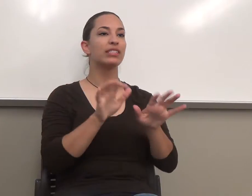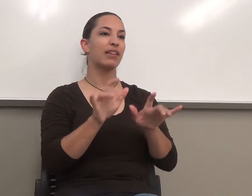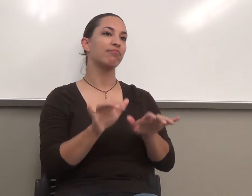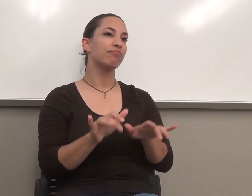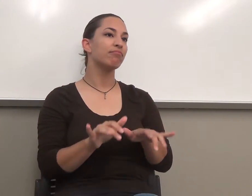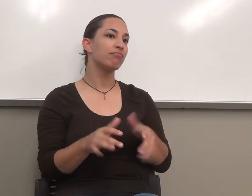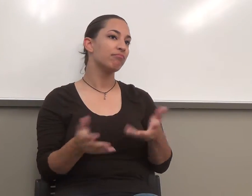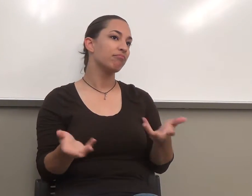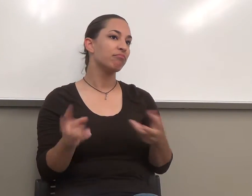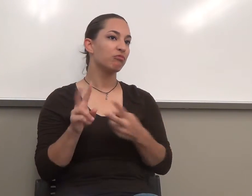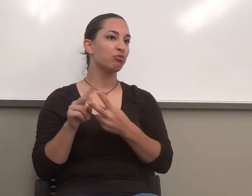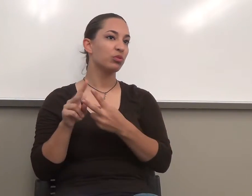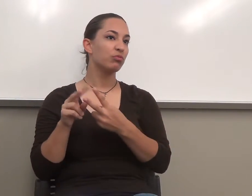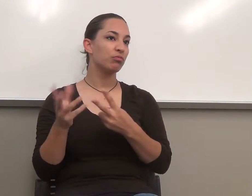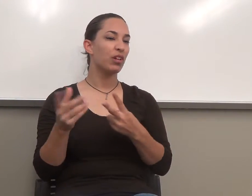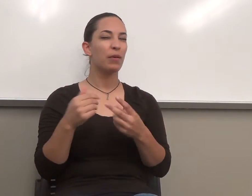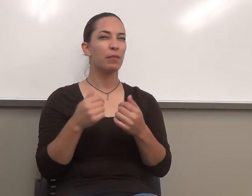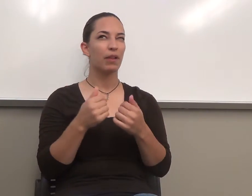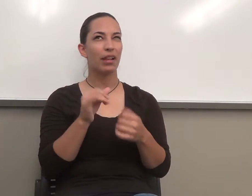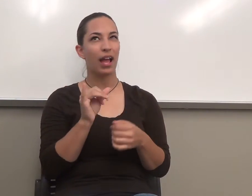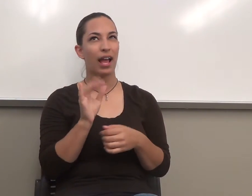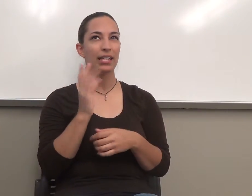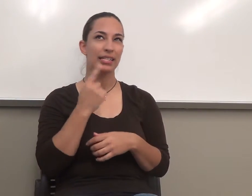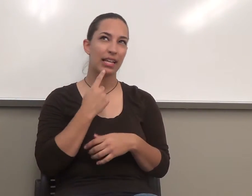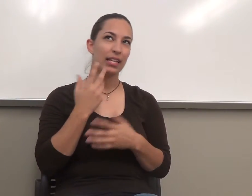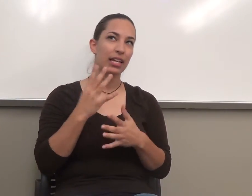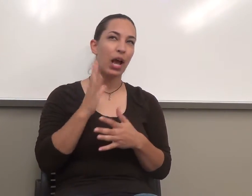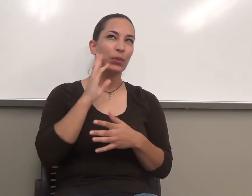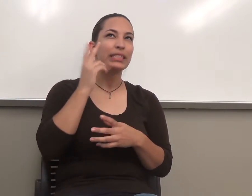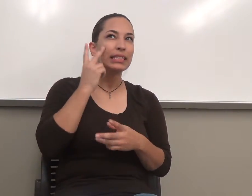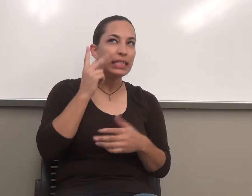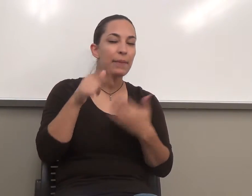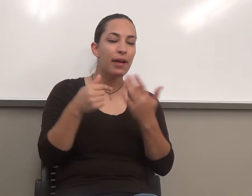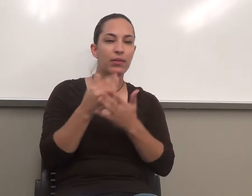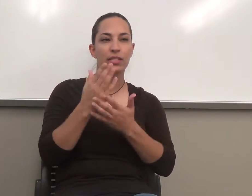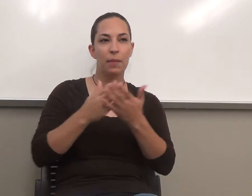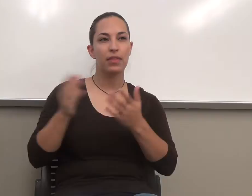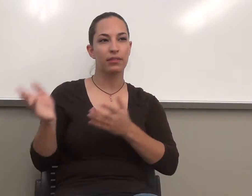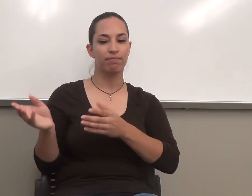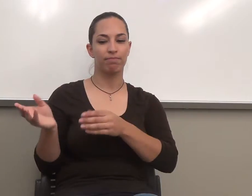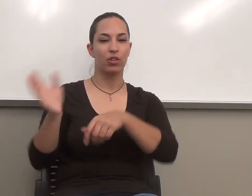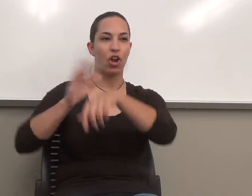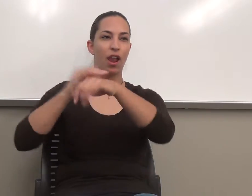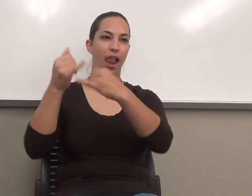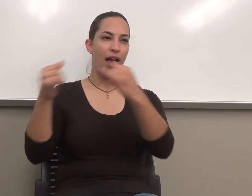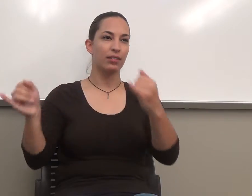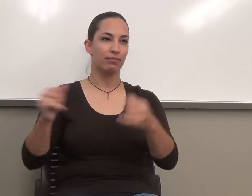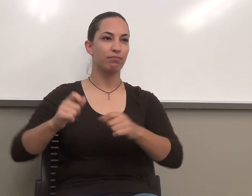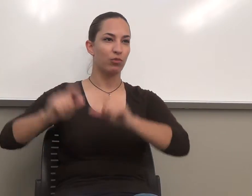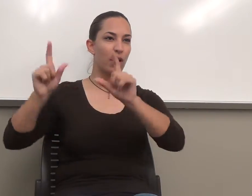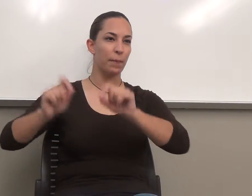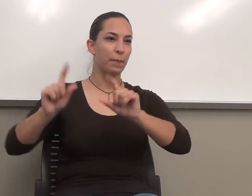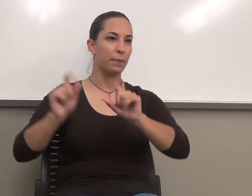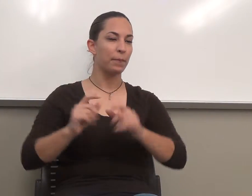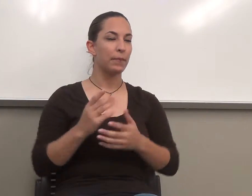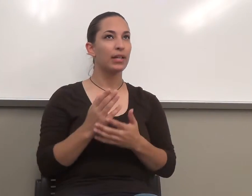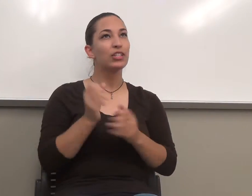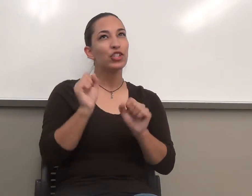I'm going to put some of the, see about putting some of that stuff up online, and you could conceivably do some of it